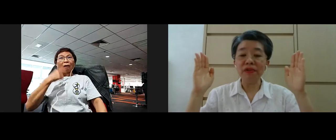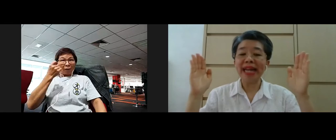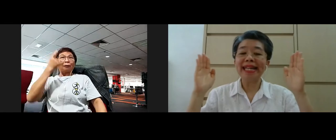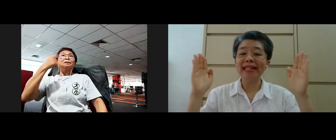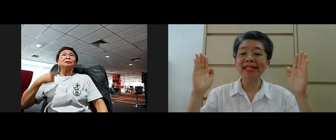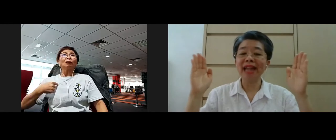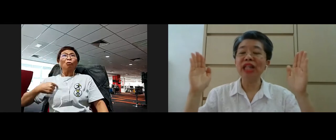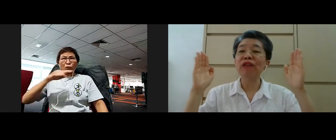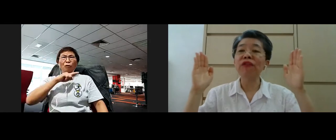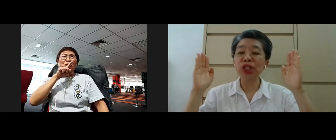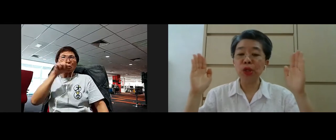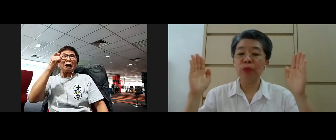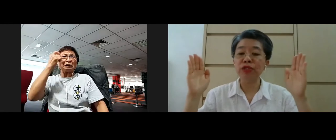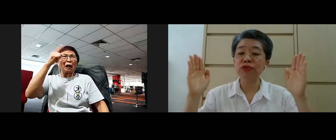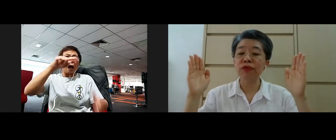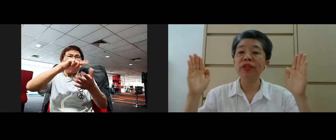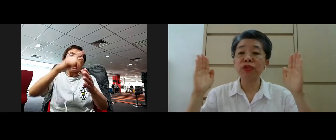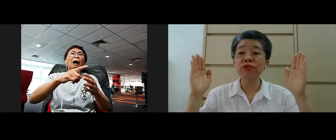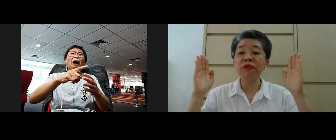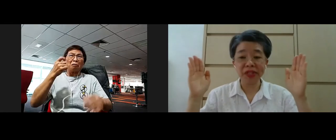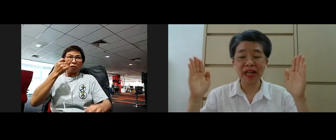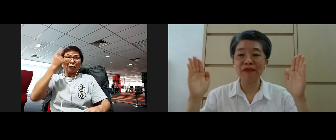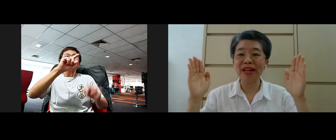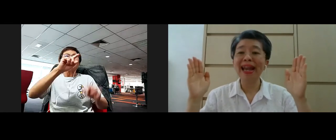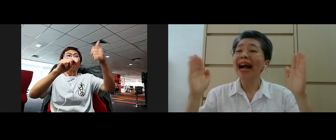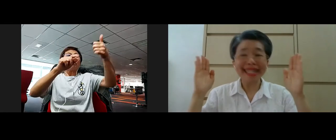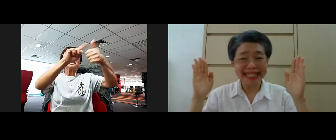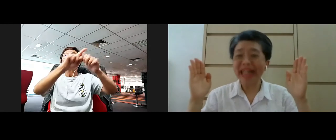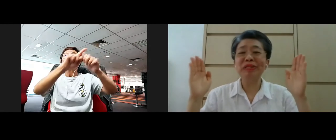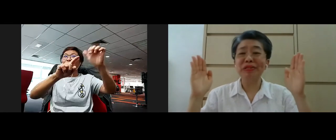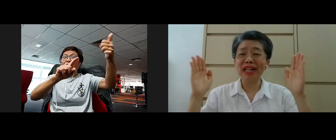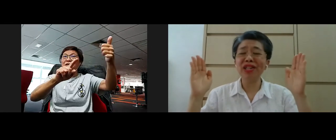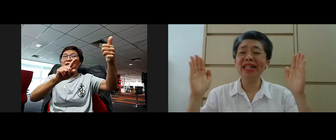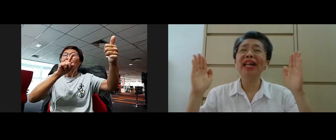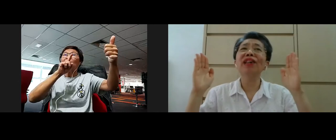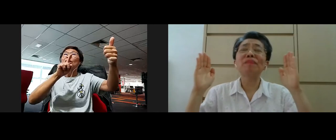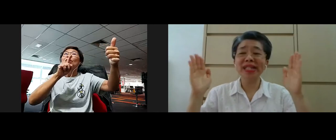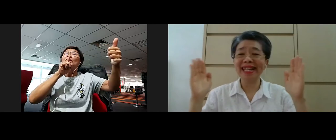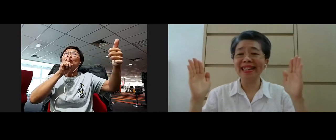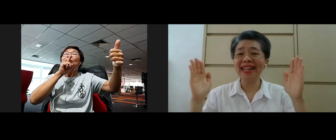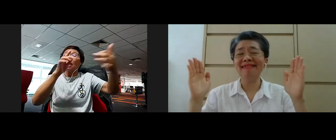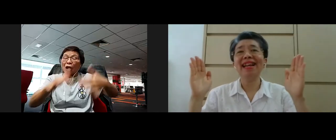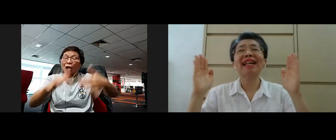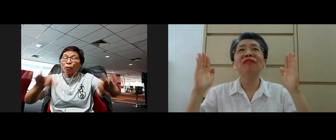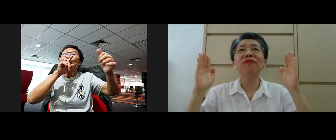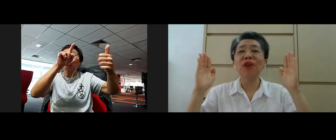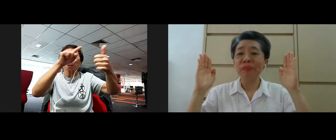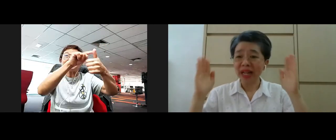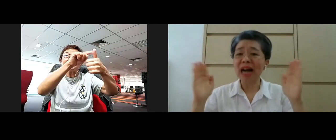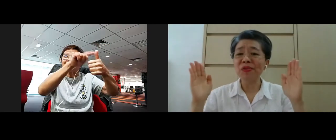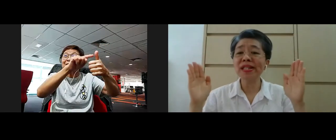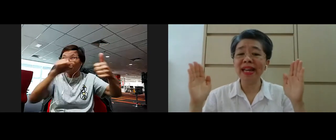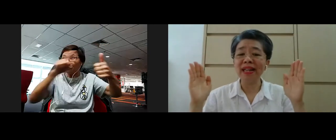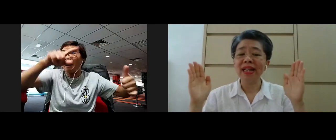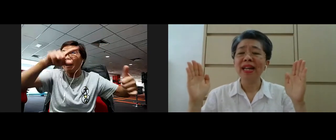we really understand the first noble truth the truth of suffering I can tell you actually a lot of persons in need that come for